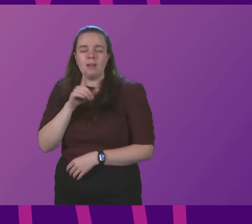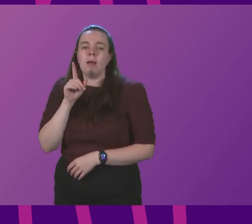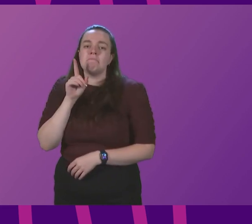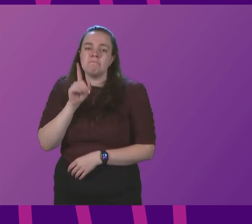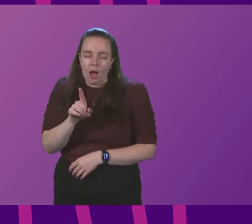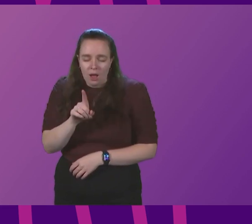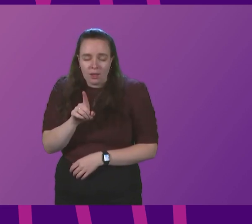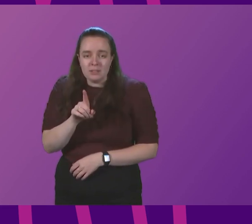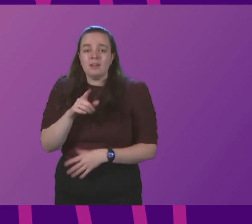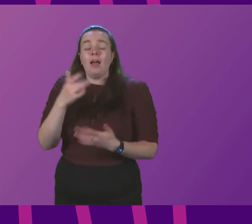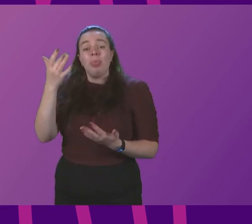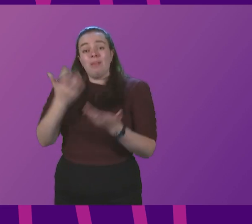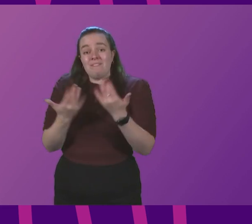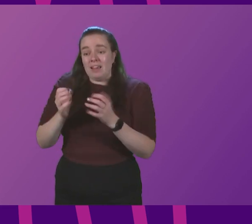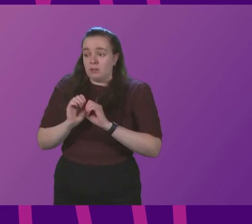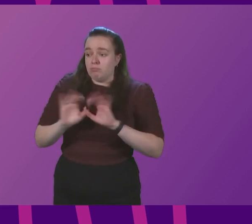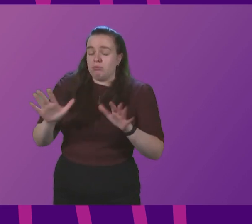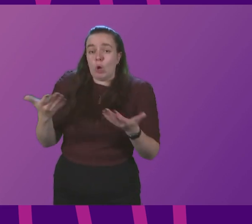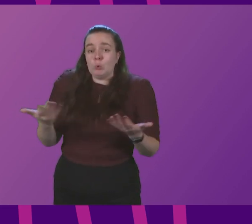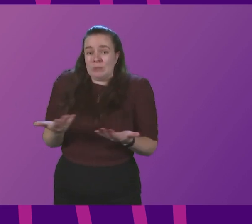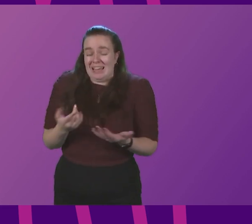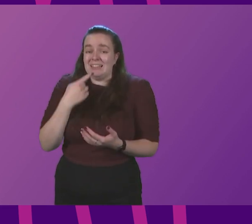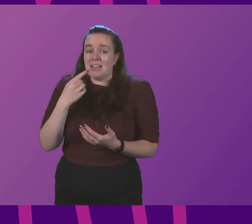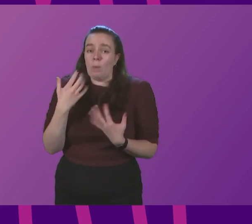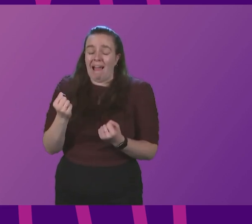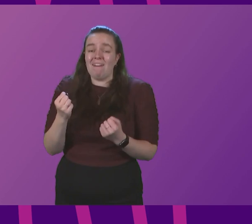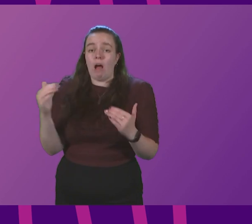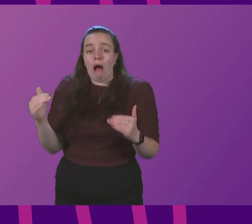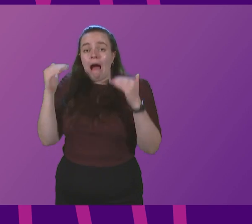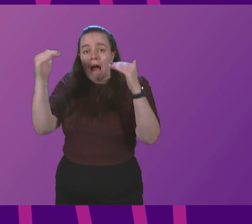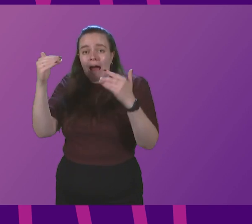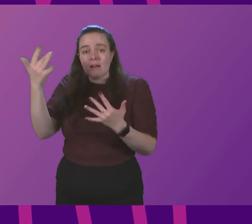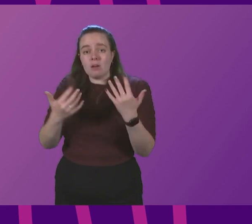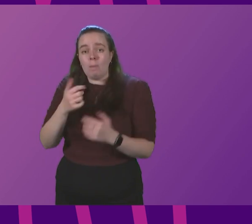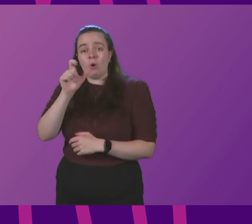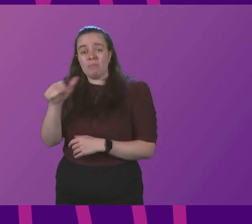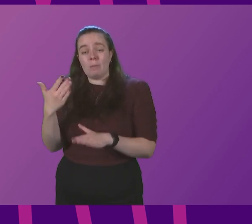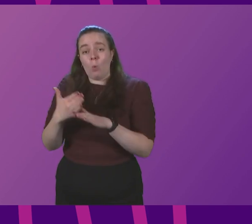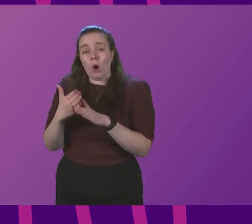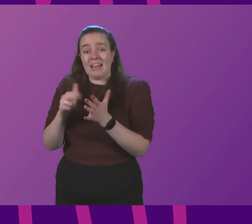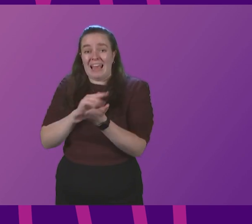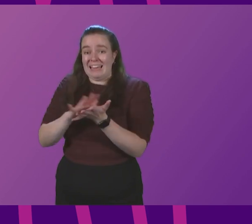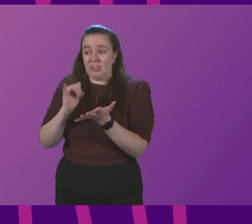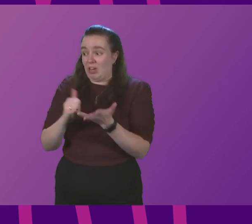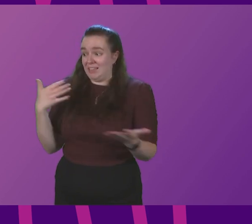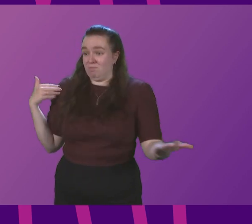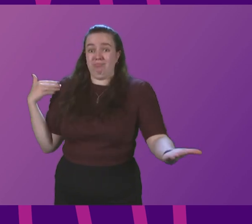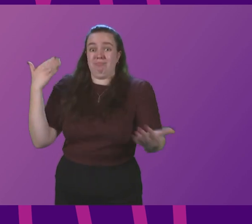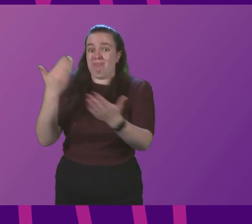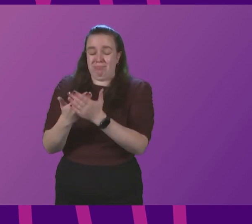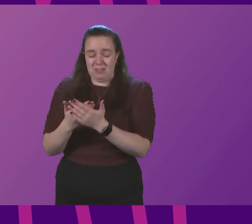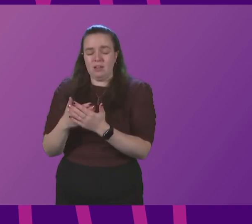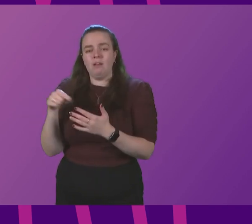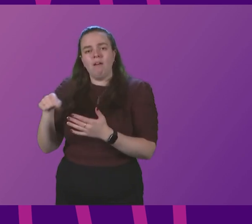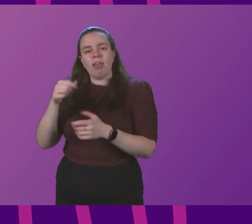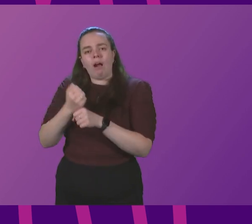Notwithstanding that, the figures published today show that we have a higher number of people working in the national health service than ever before. Since this government took office,